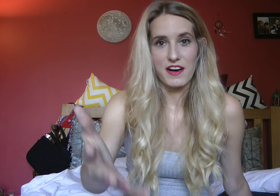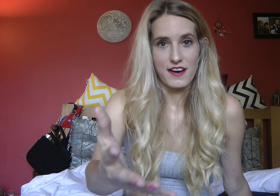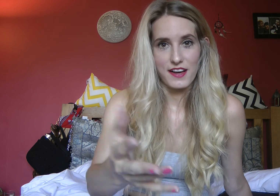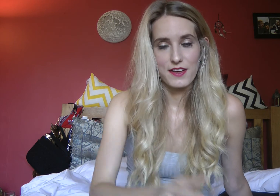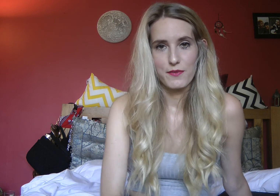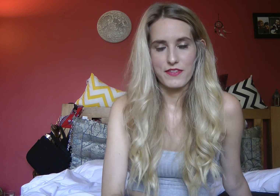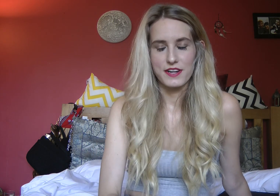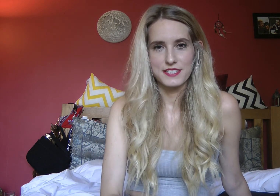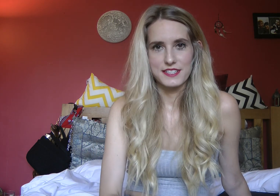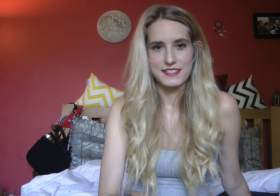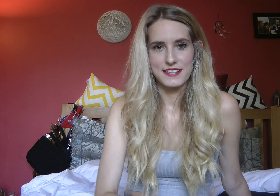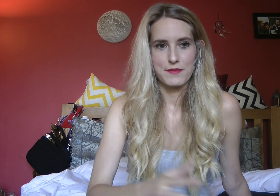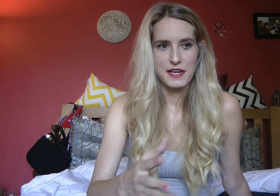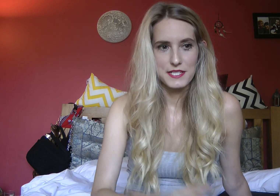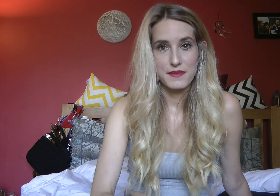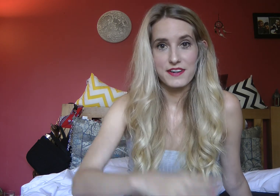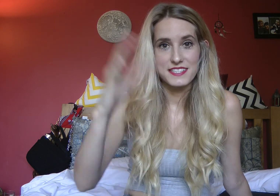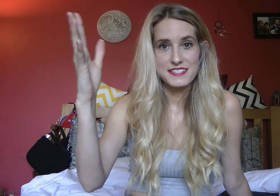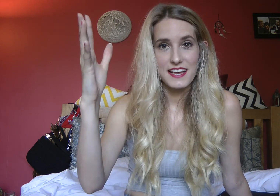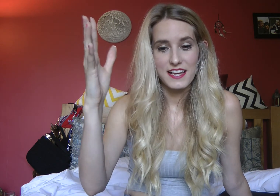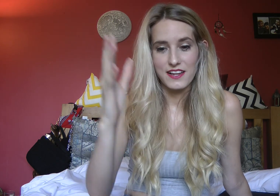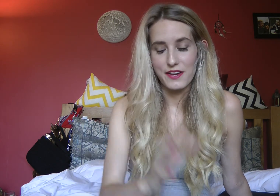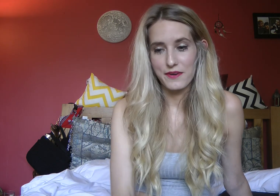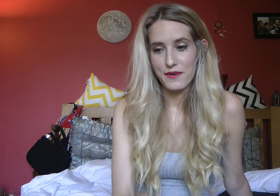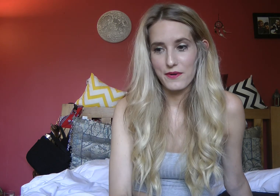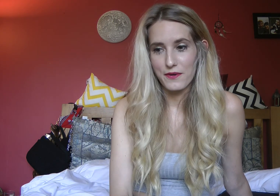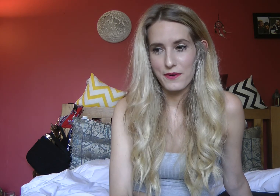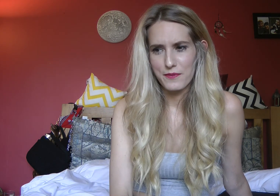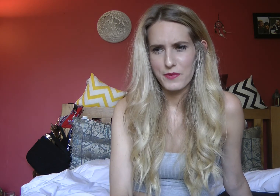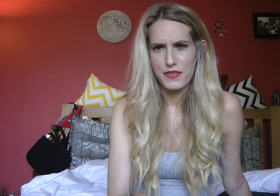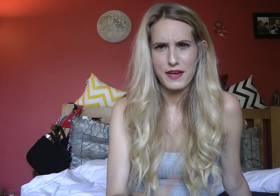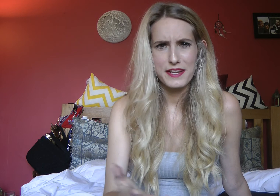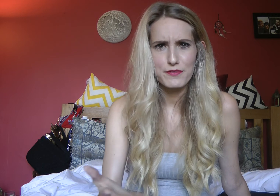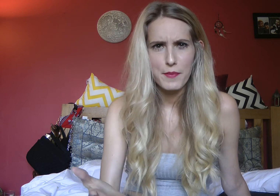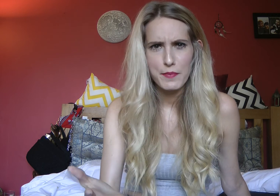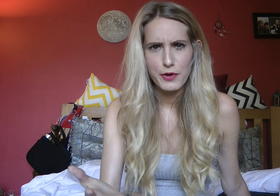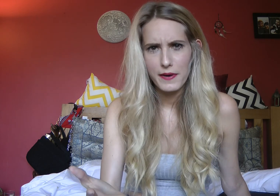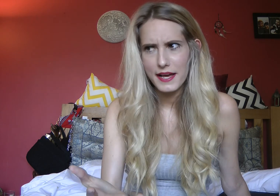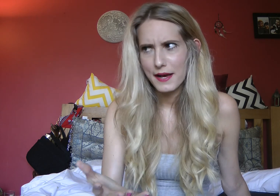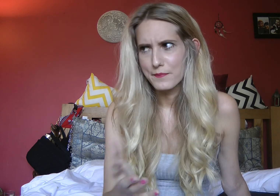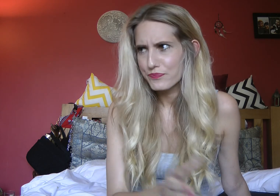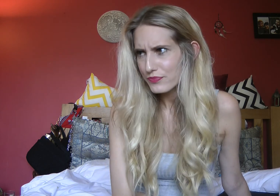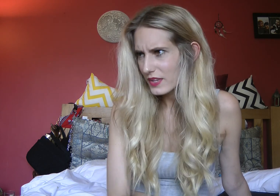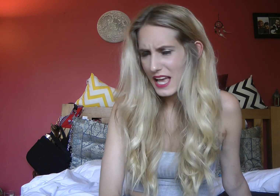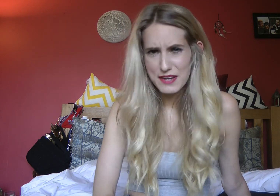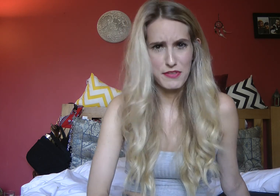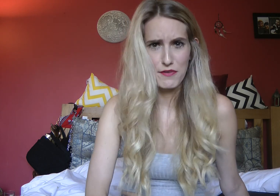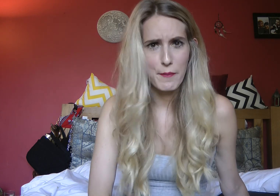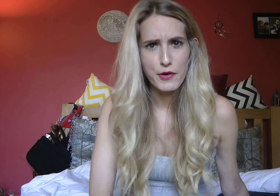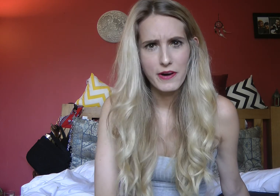a hug whether I should give them a kiss whether I should say hello or whether they'd even remember who I am and if they remember who